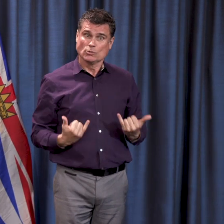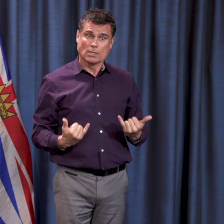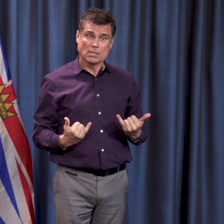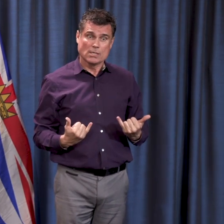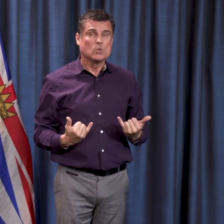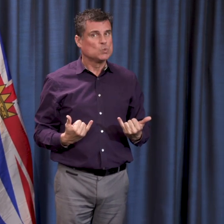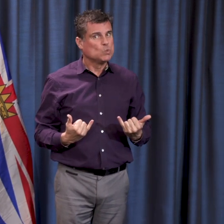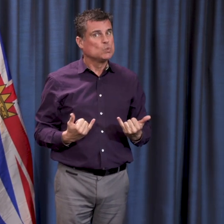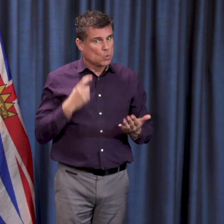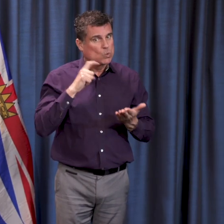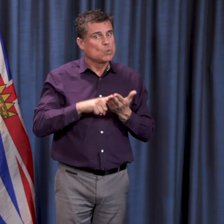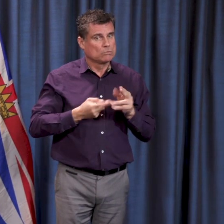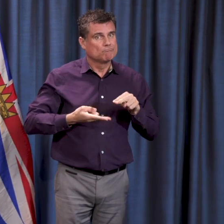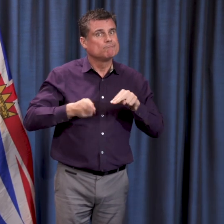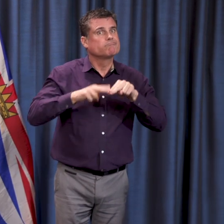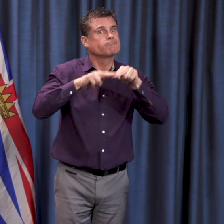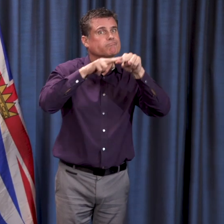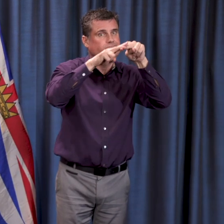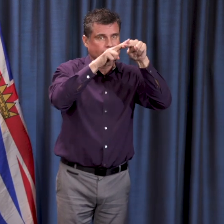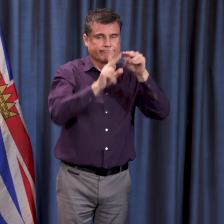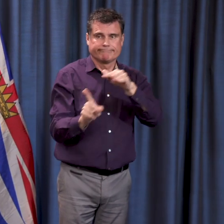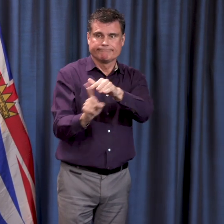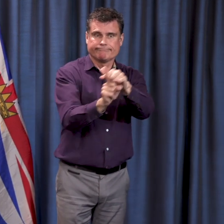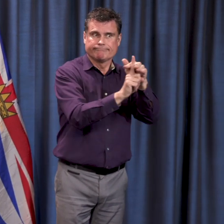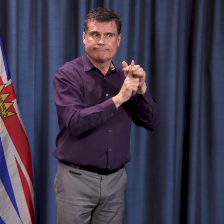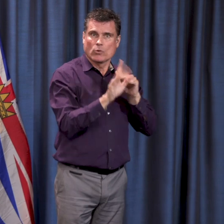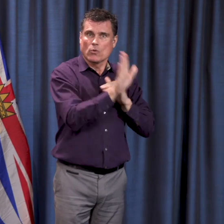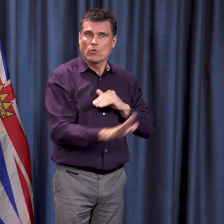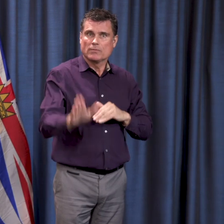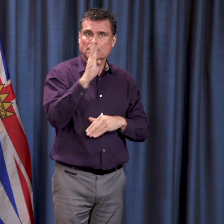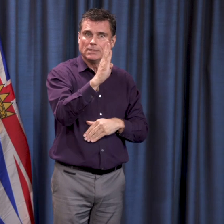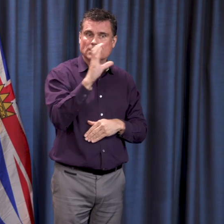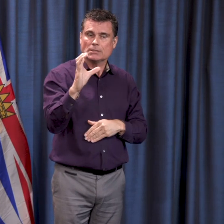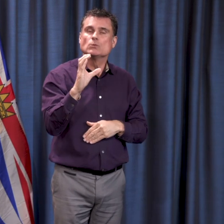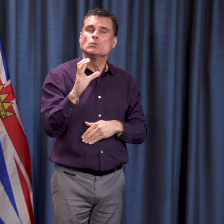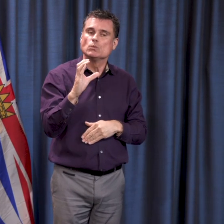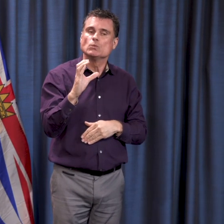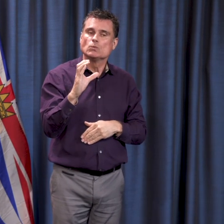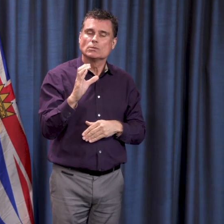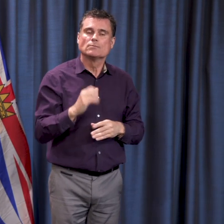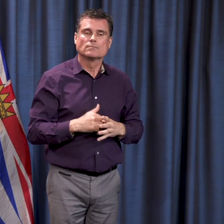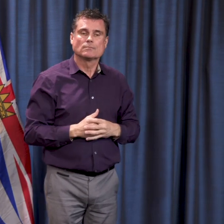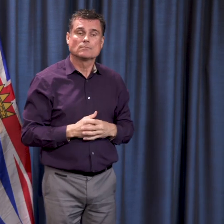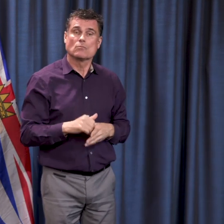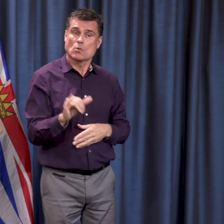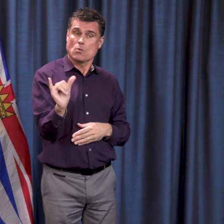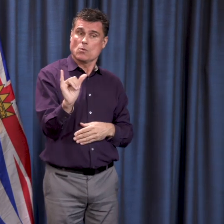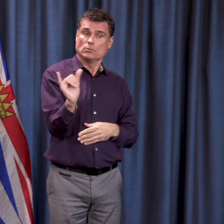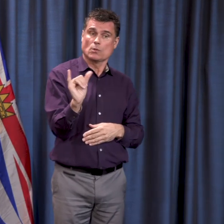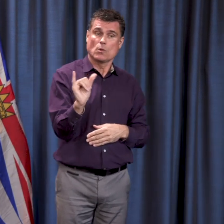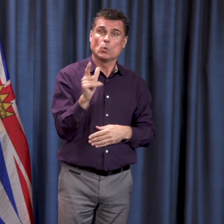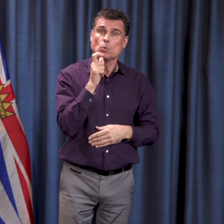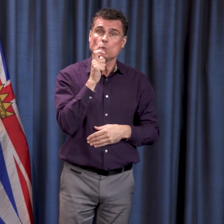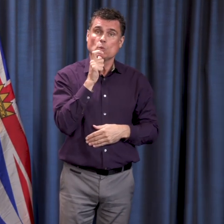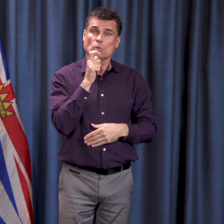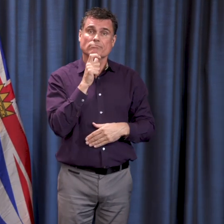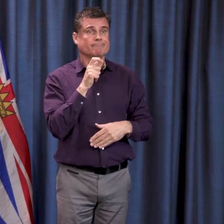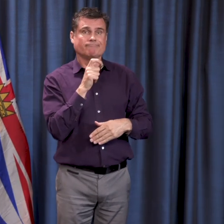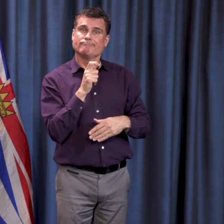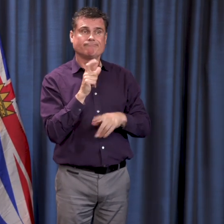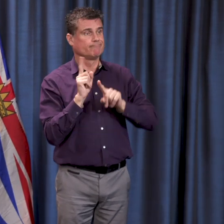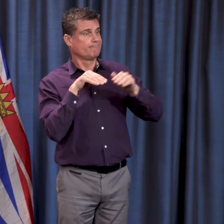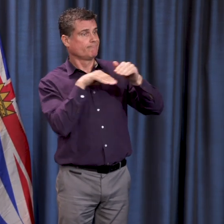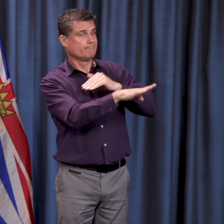in British Columbia and an escalating number of cases of people currently in hospital, currently in ICU.